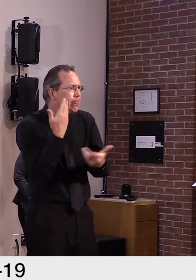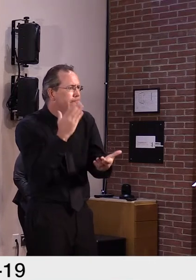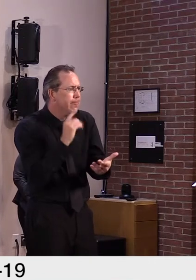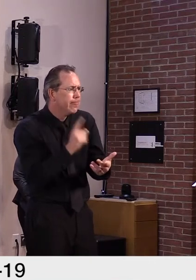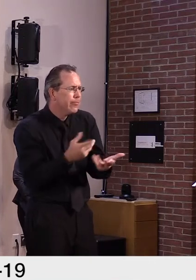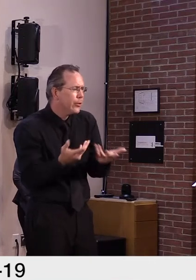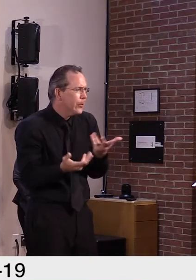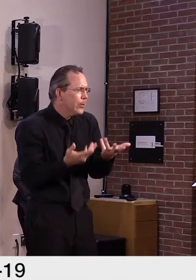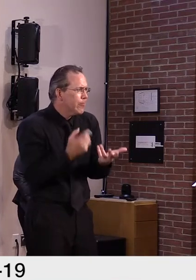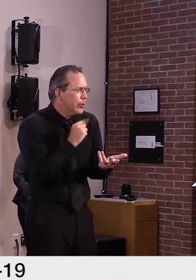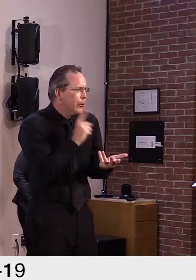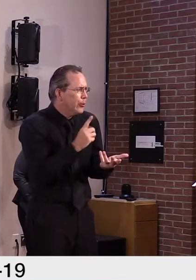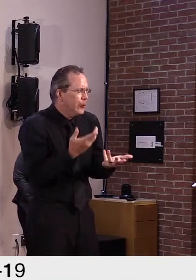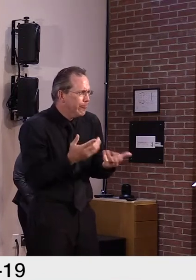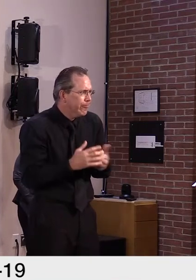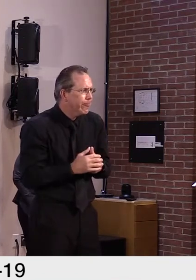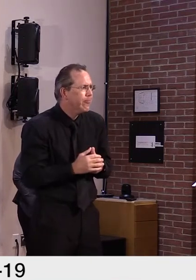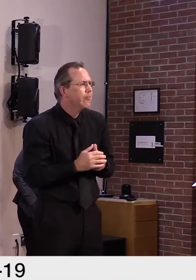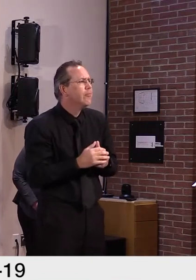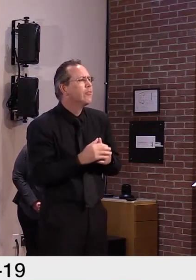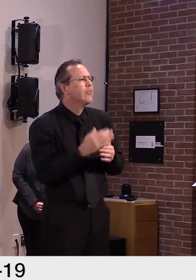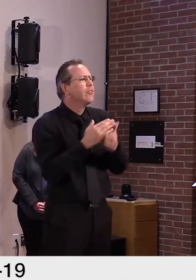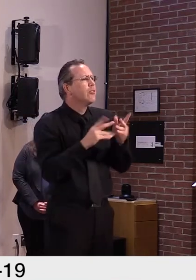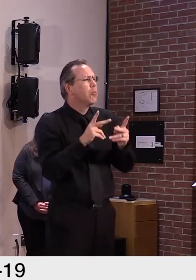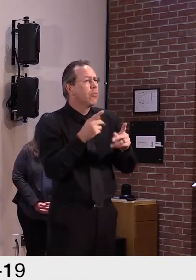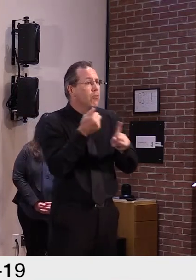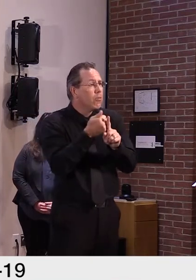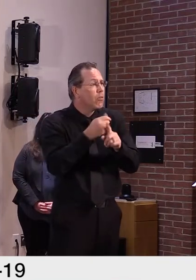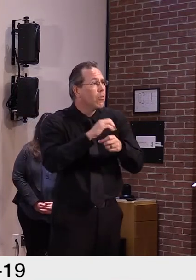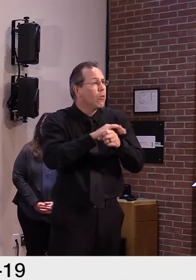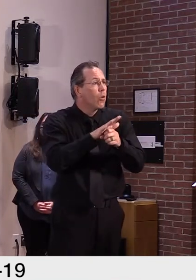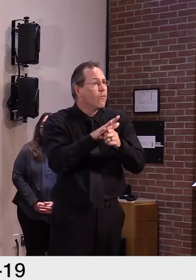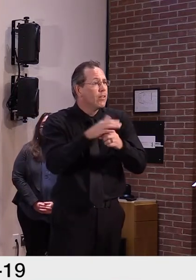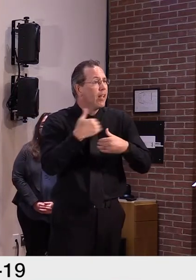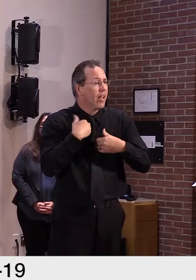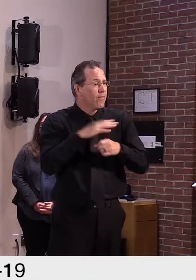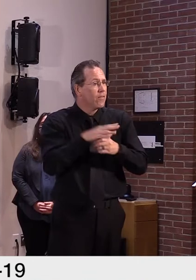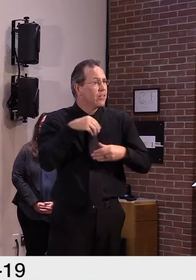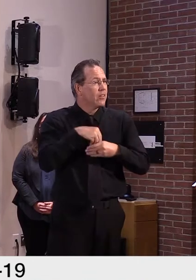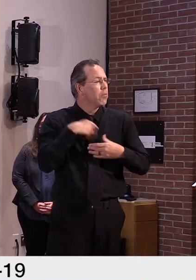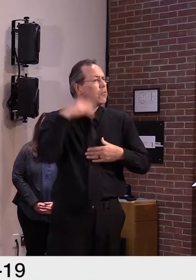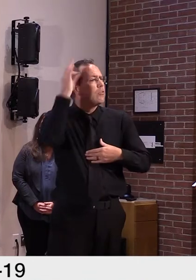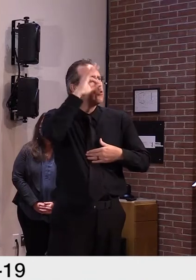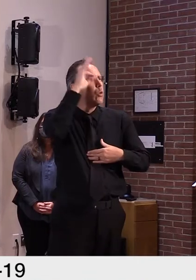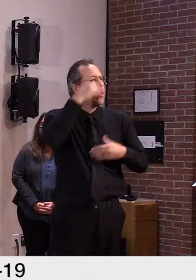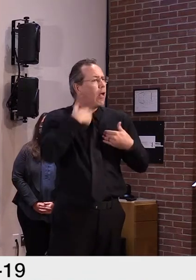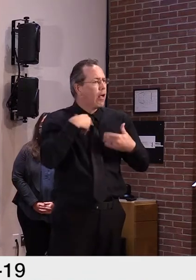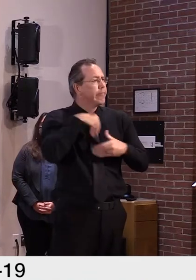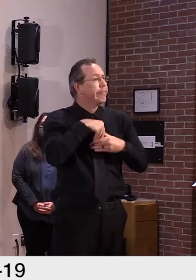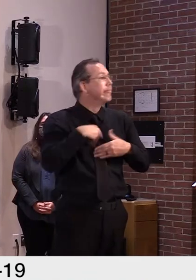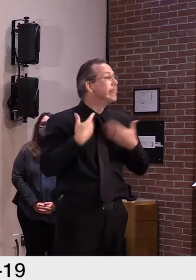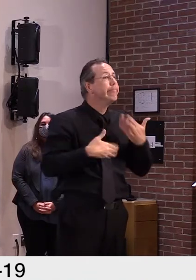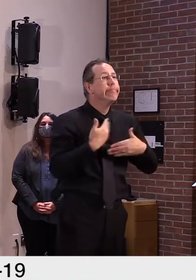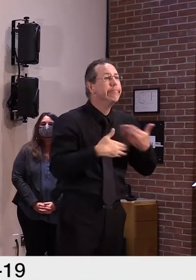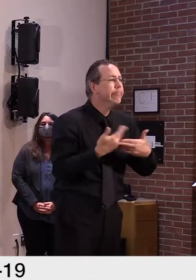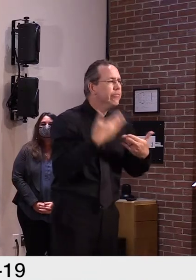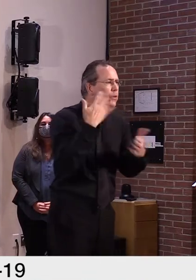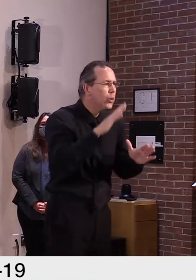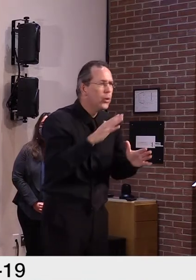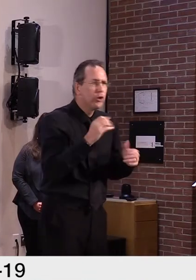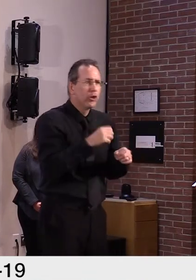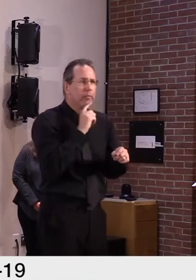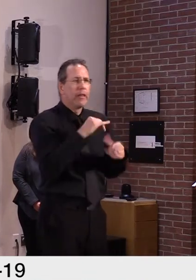either don't develop severe symptoms or they have no symptoms. I suspect the number of